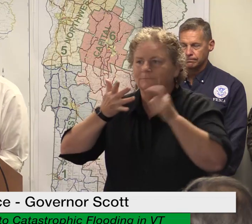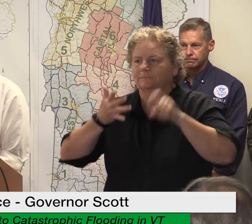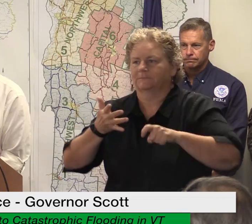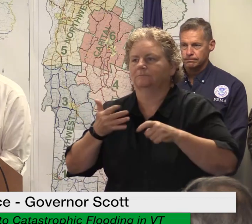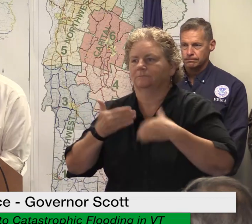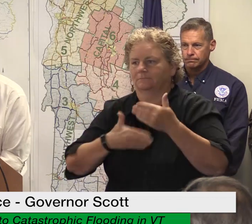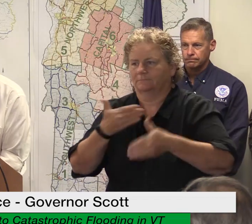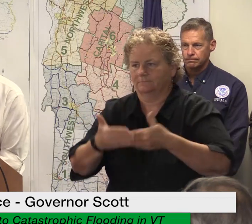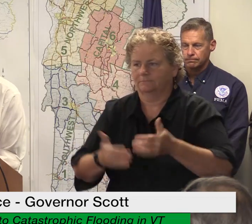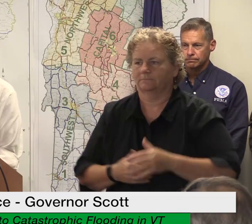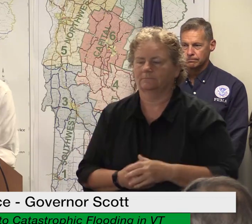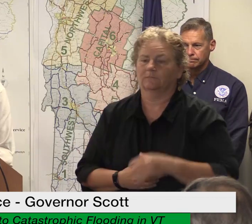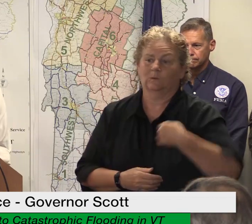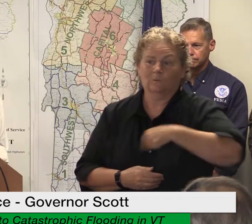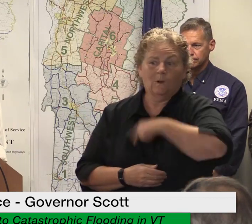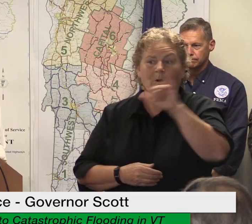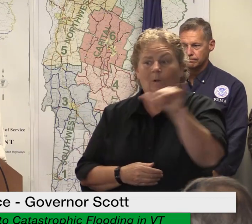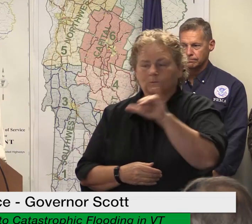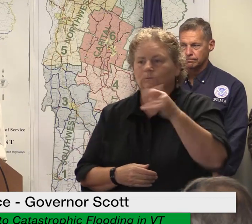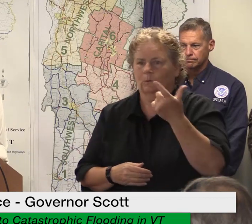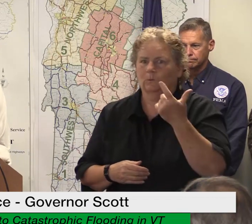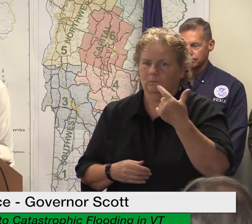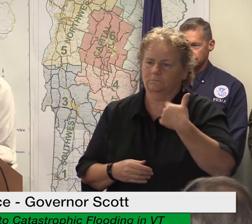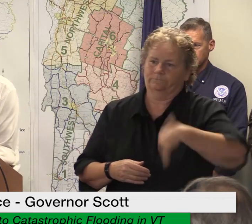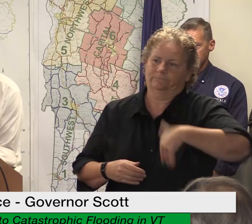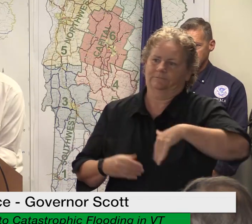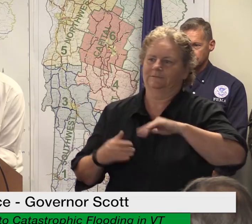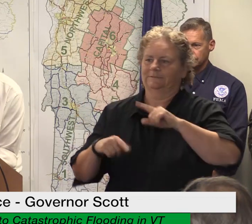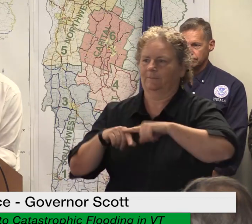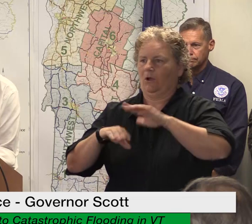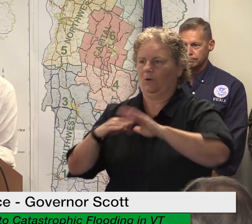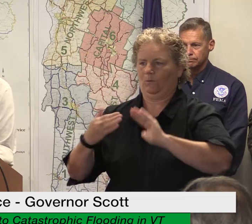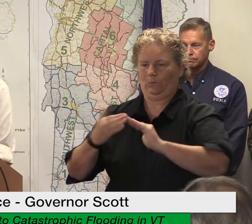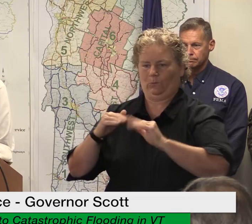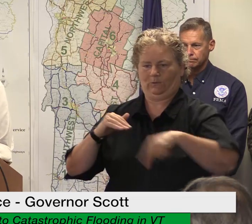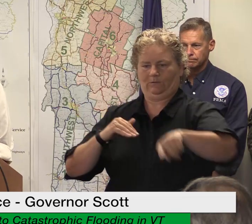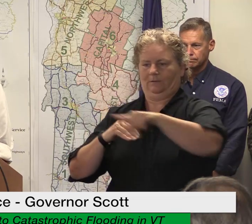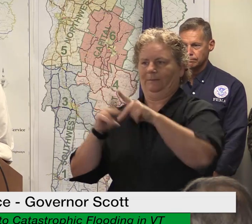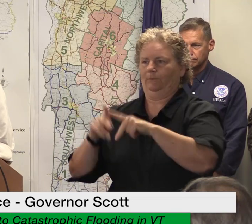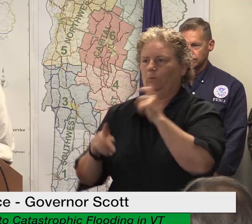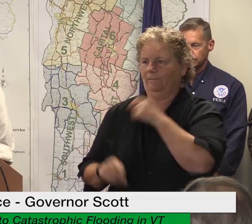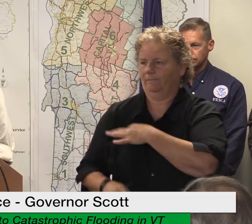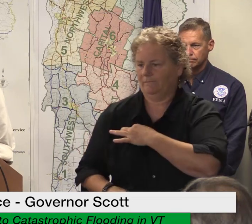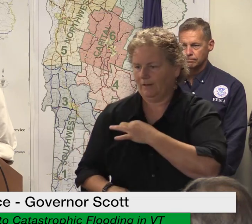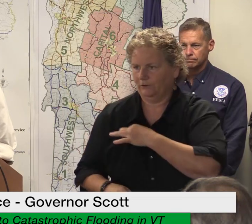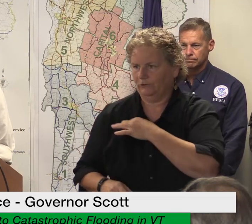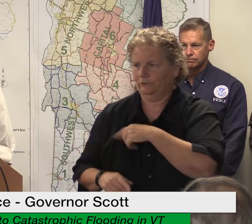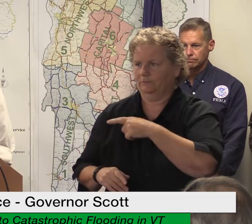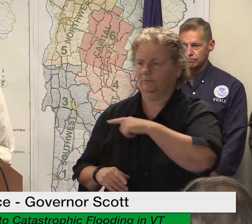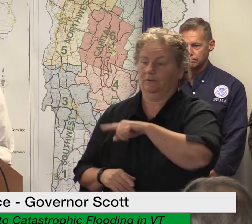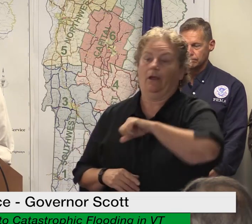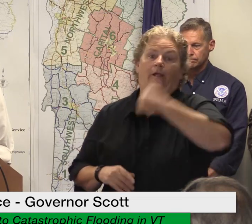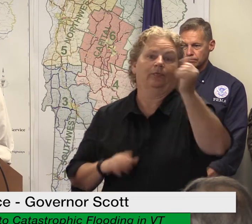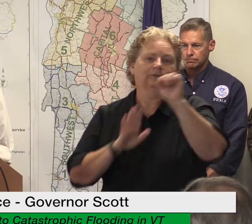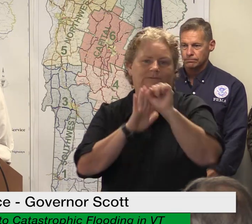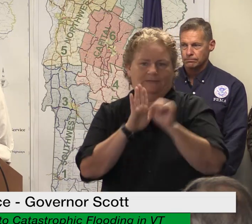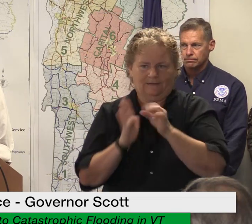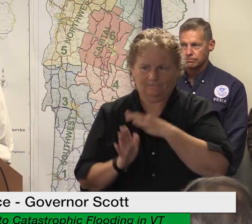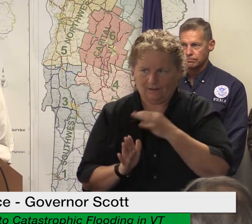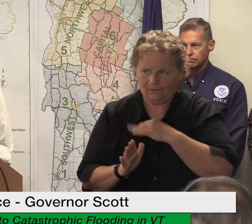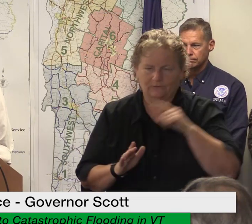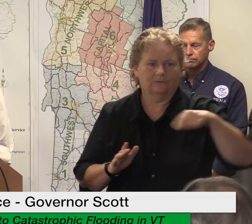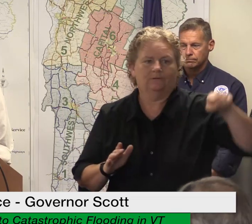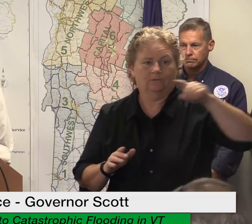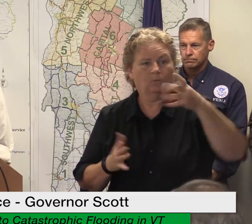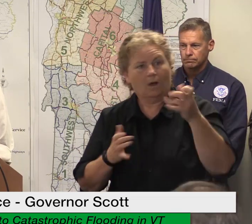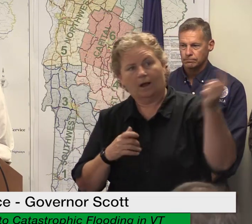to keep the momentum going so we're giving all state employees the ability to volunteer for eight hours with supervisor approval to lend a